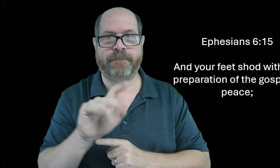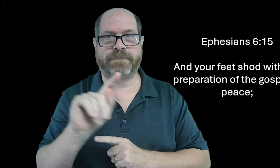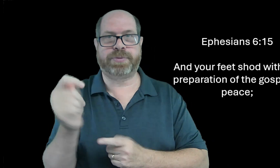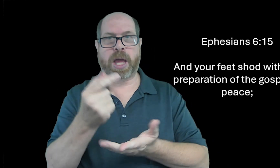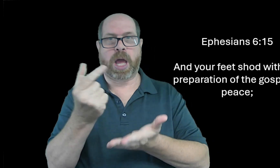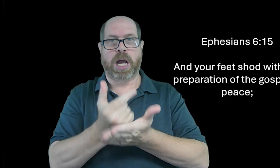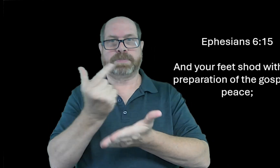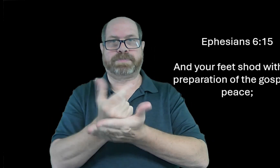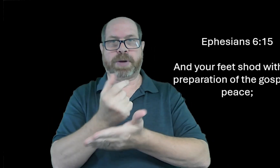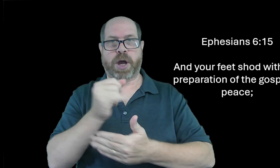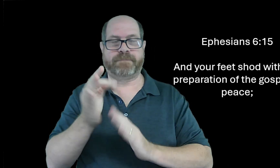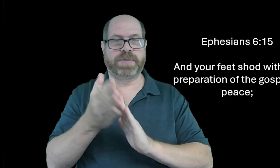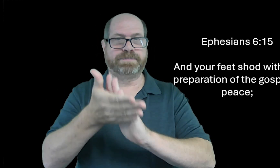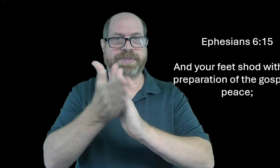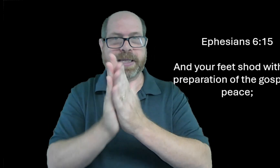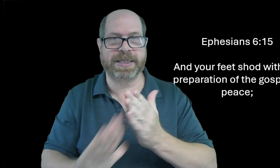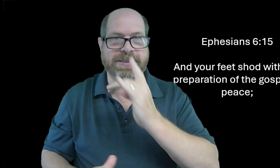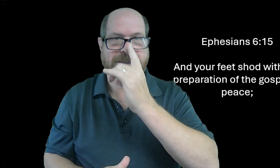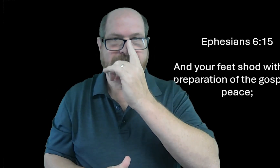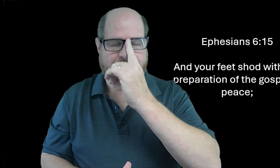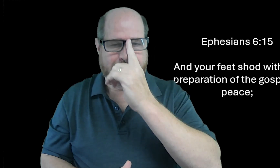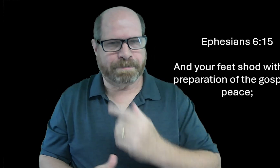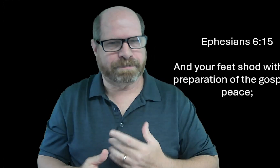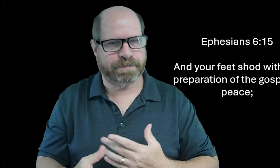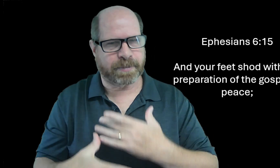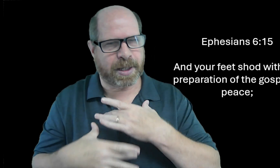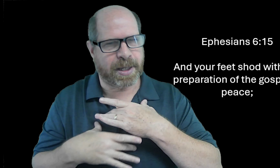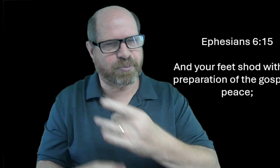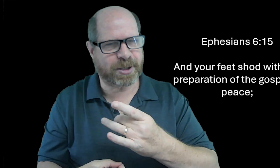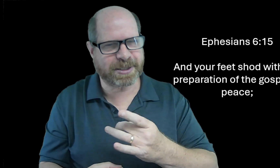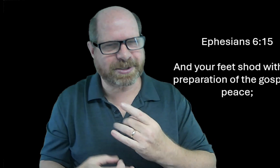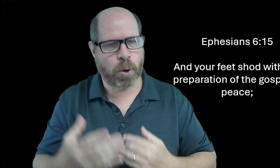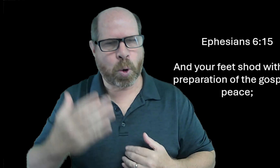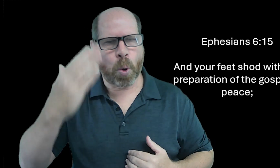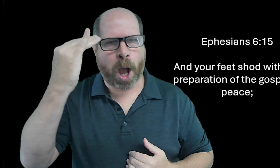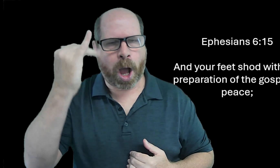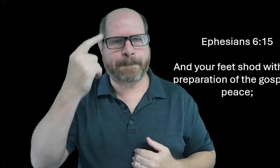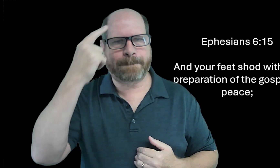the preparation of the gospel of peace peace is so cool